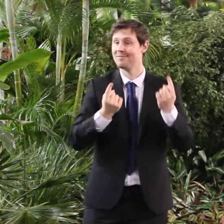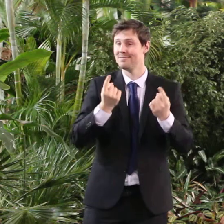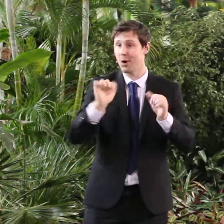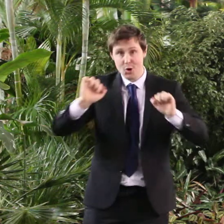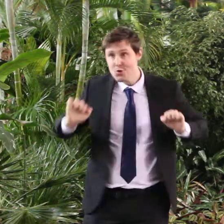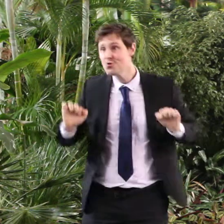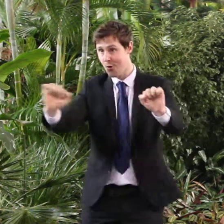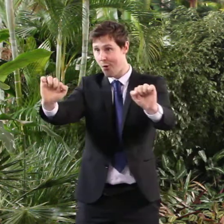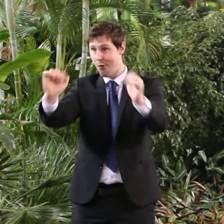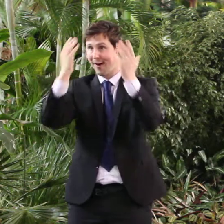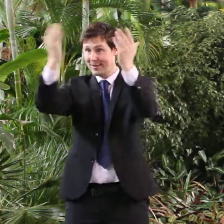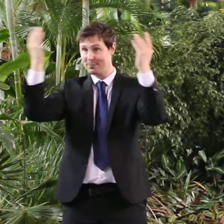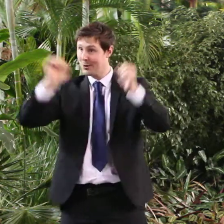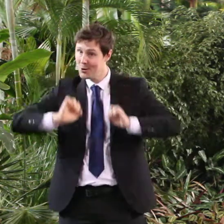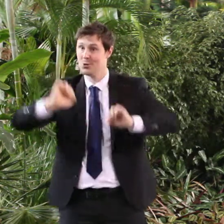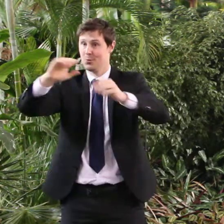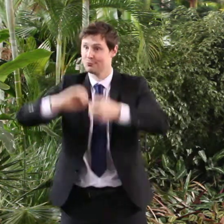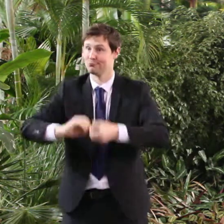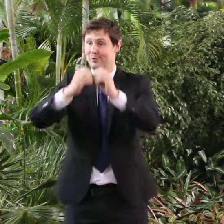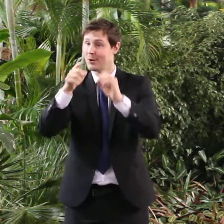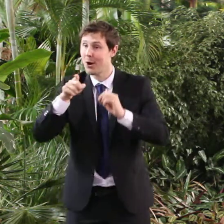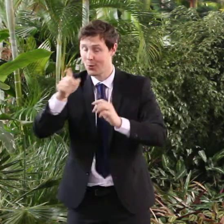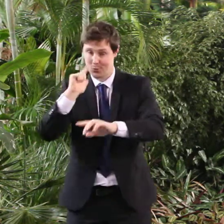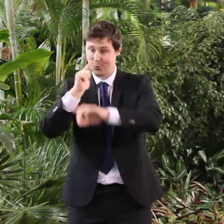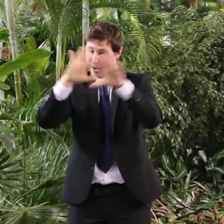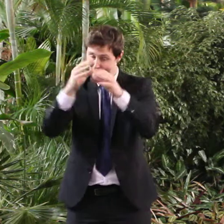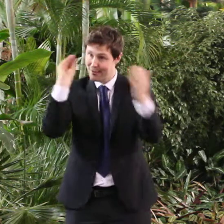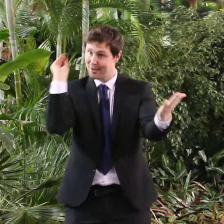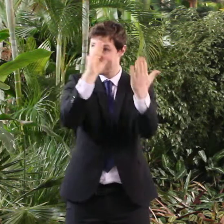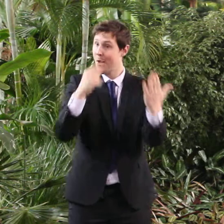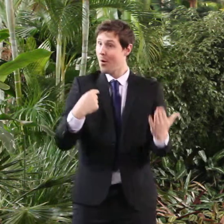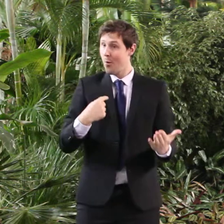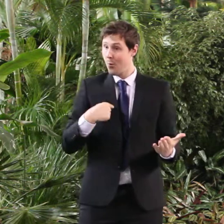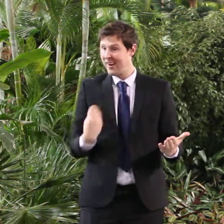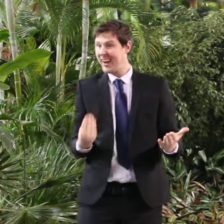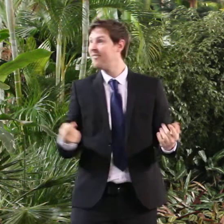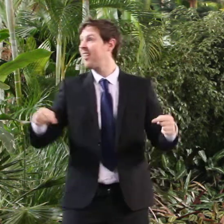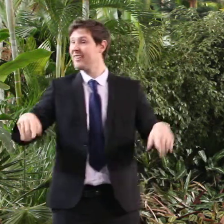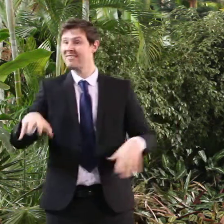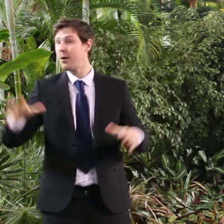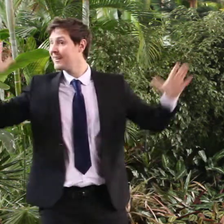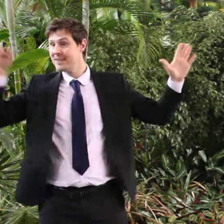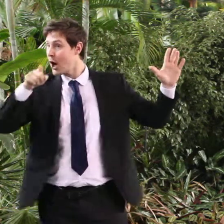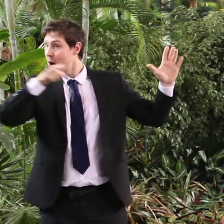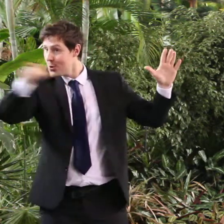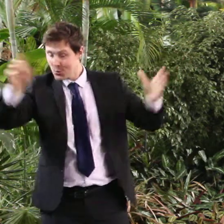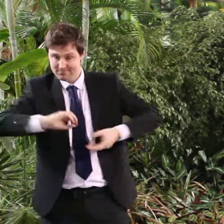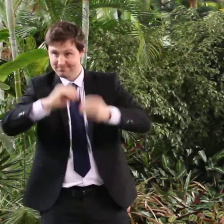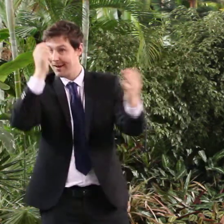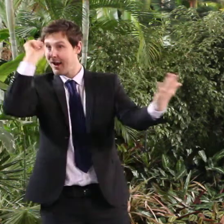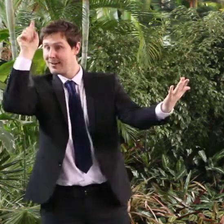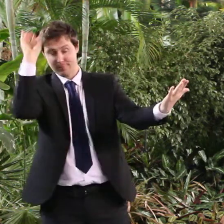It's your exhibition after all, you guys produced the thing. All we are providing really is the venue to put the exhibition